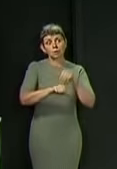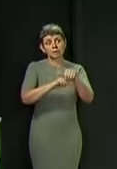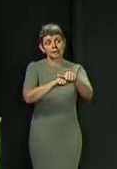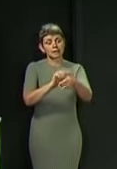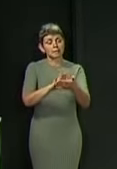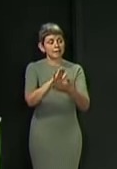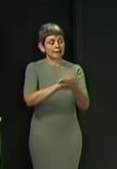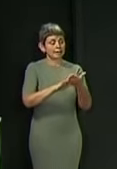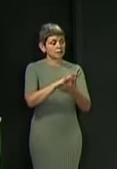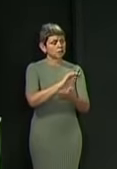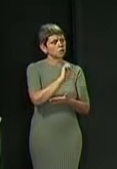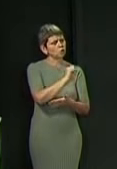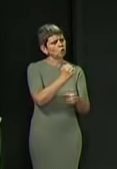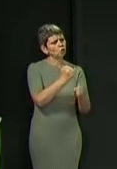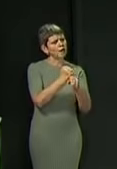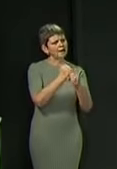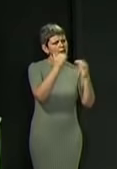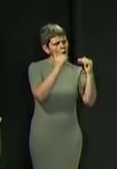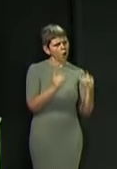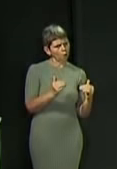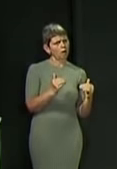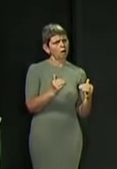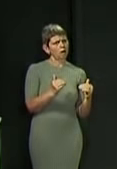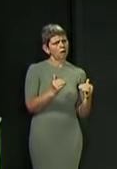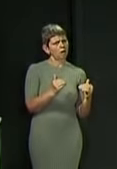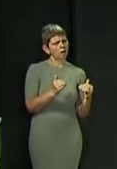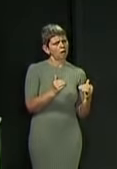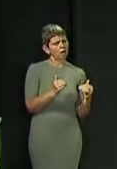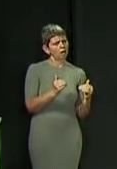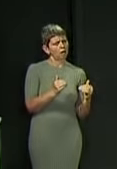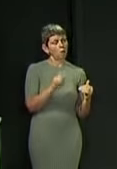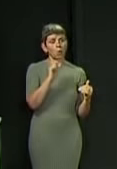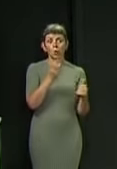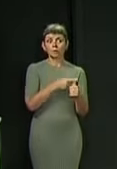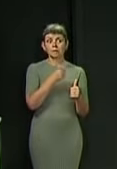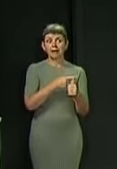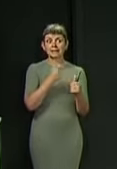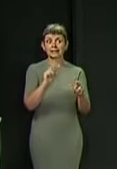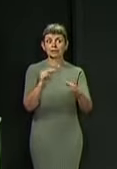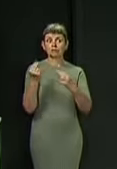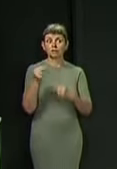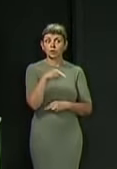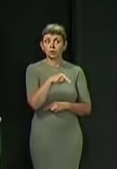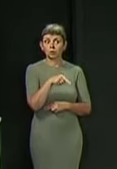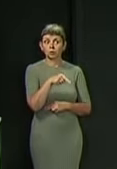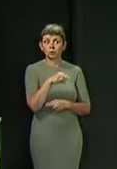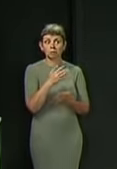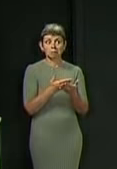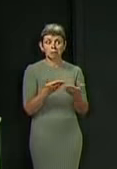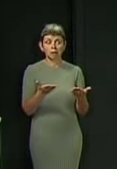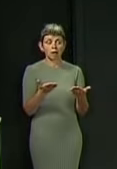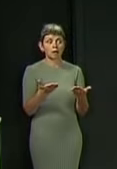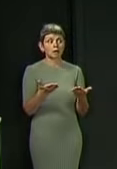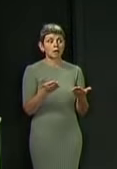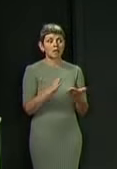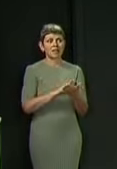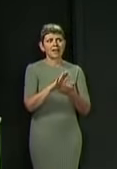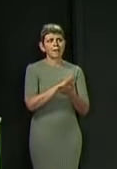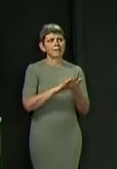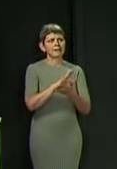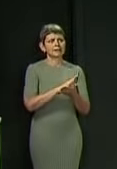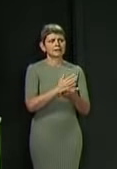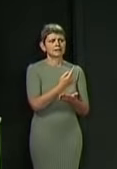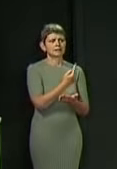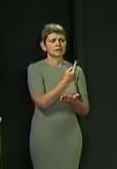would have that looked at by someone, which would obviously shift the emphasis off the kids in